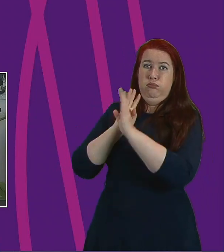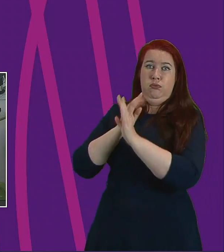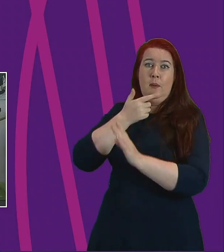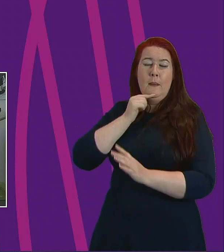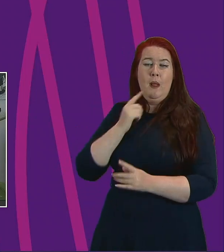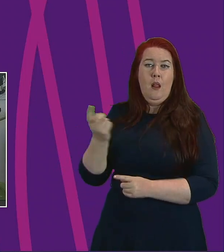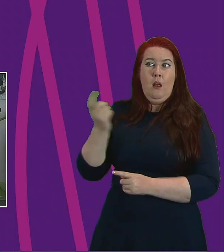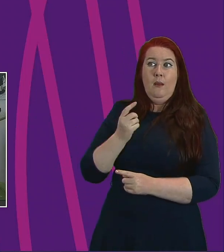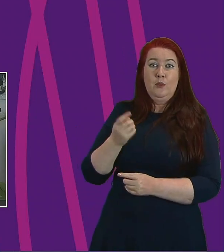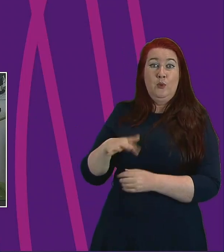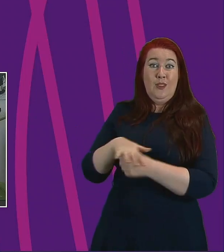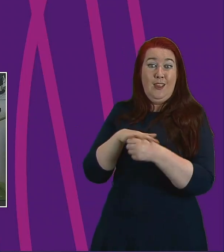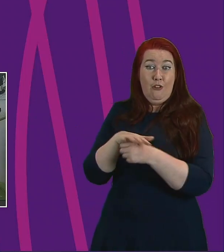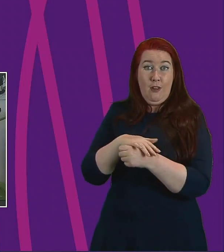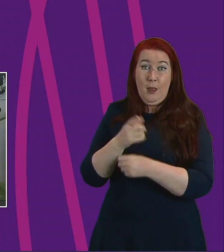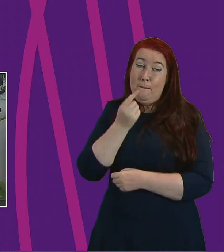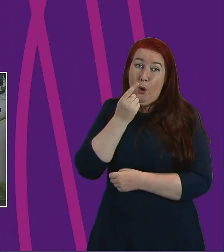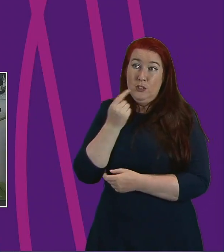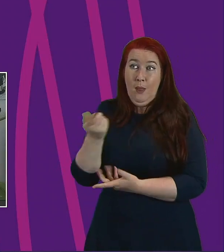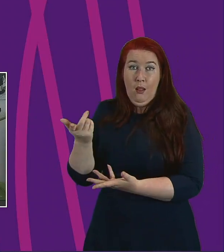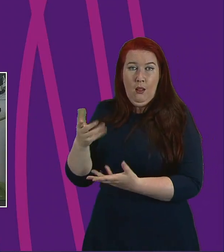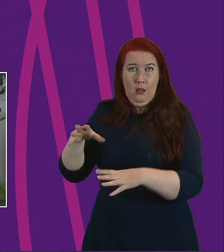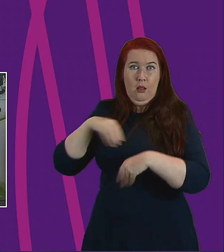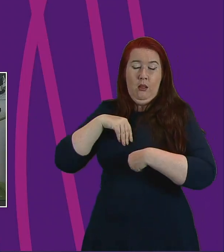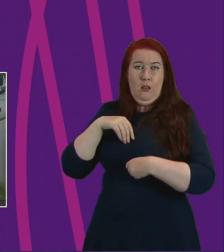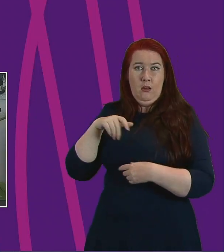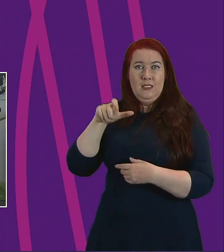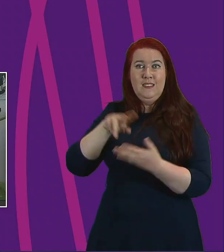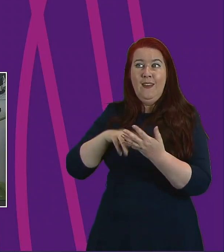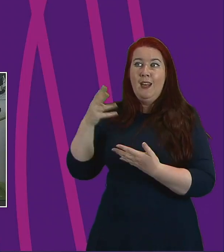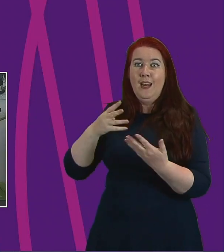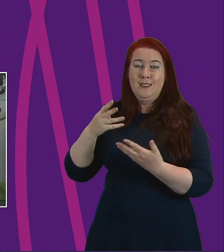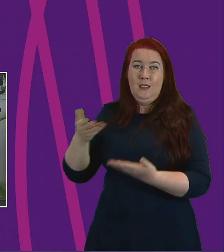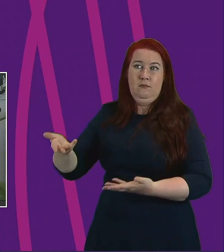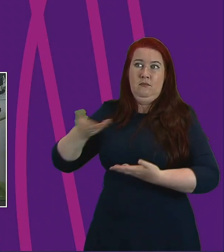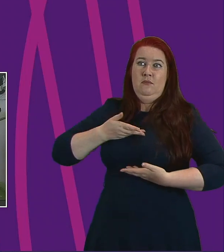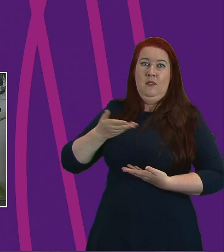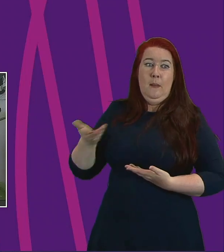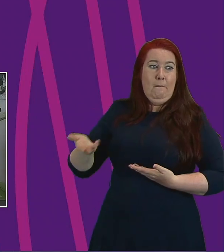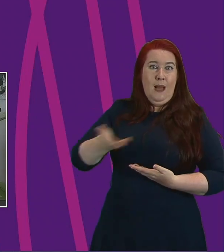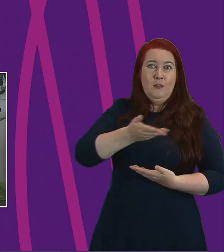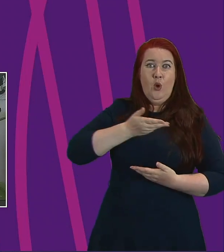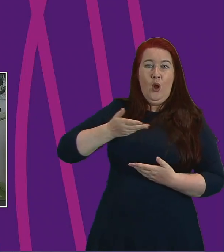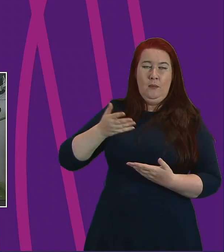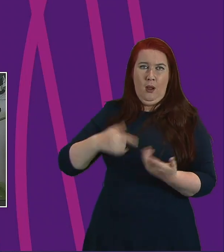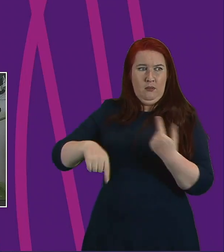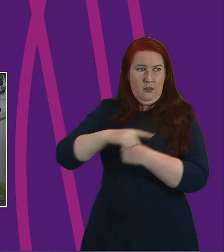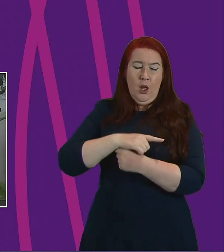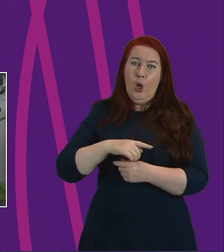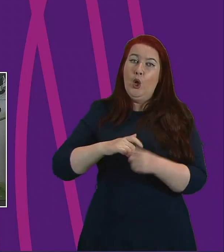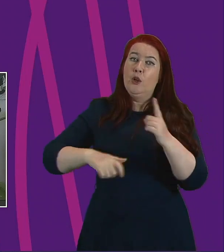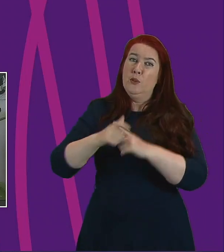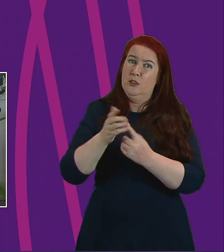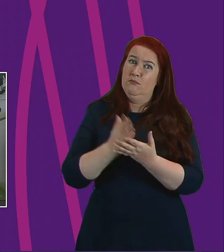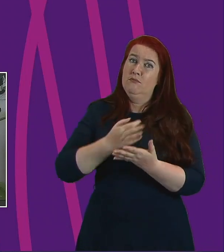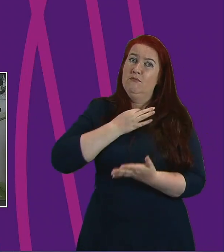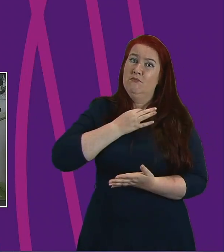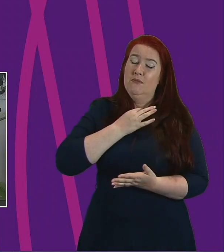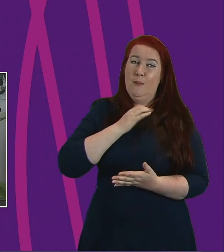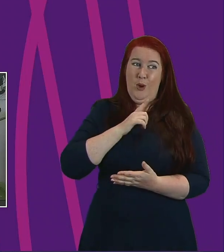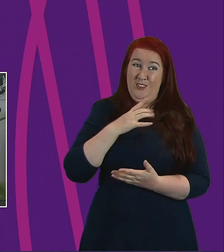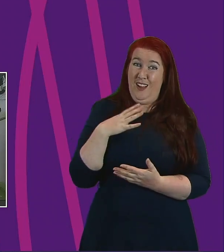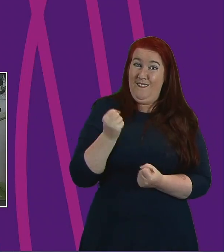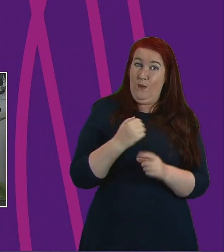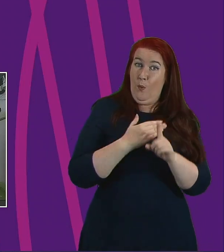area, possibly bringing the virus with them and spreading it around some very fragile communities with high numbers of elderly